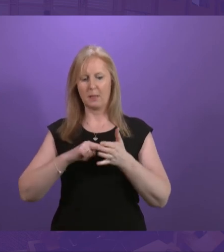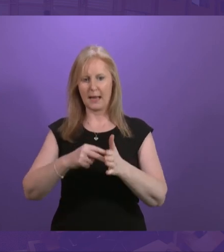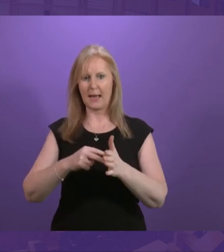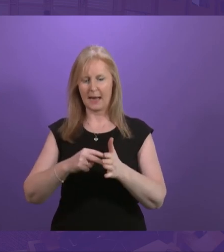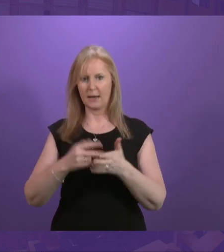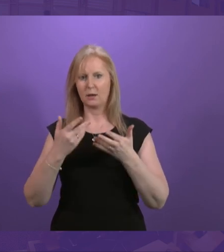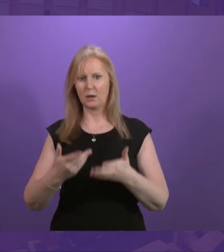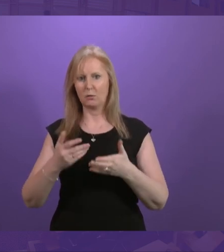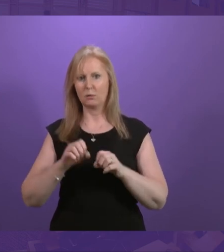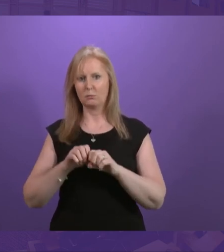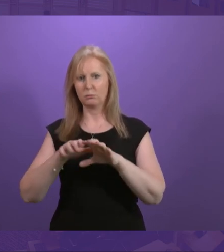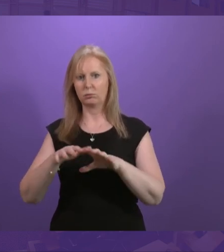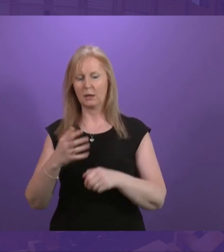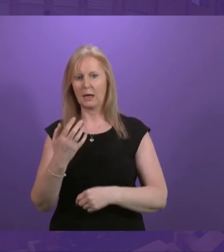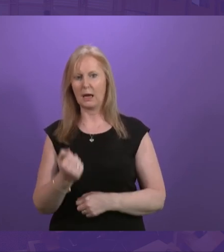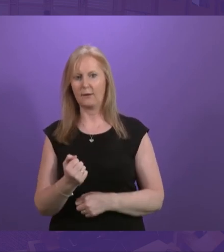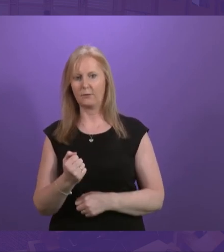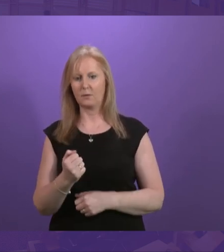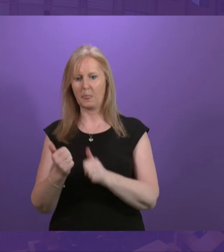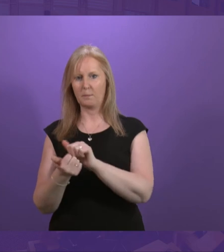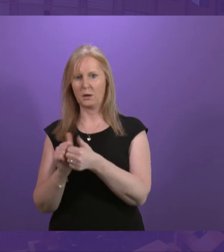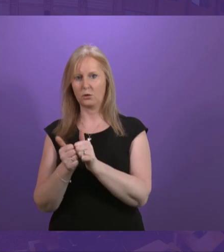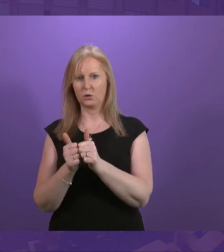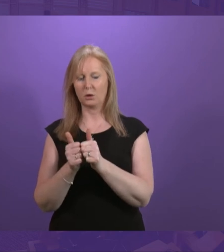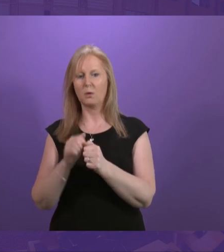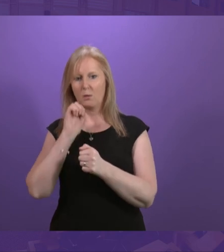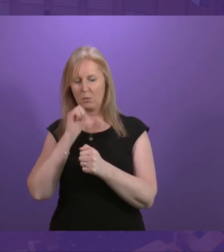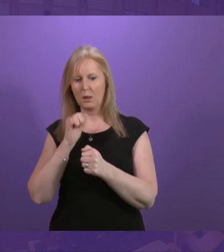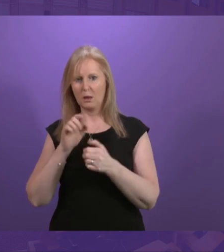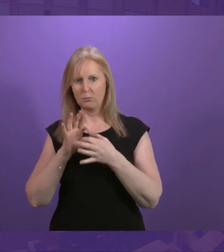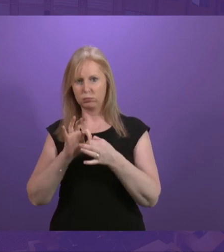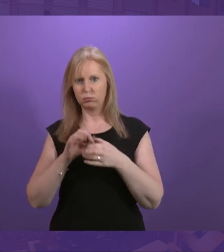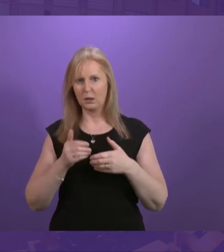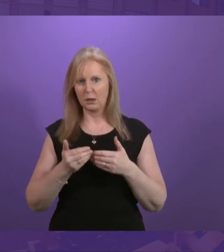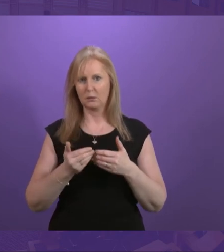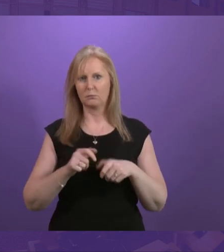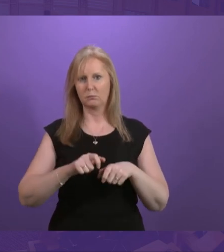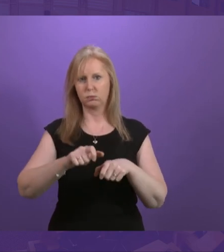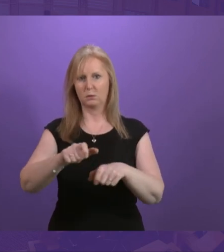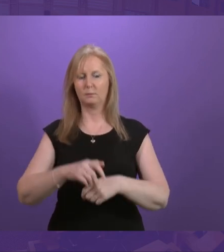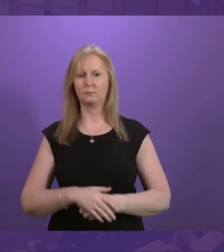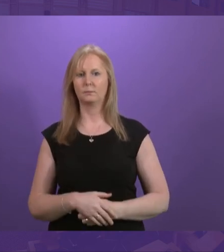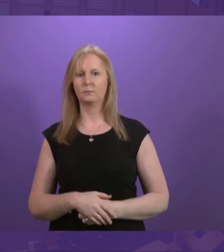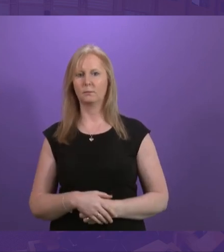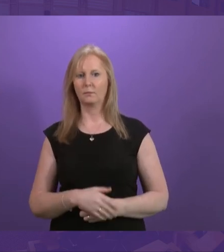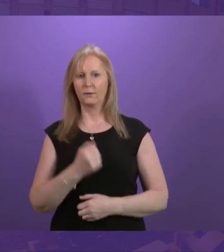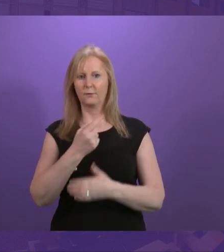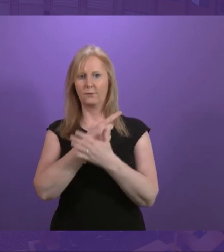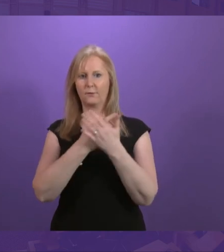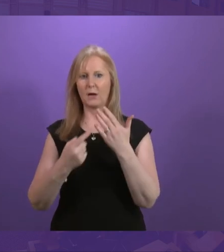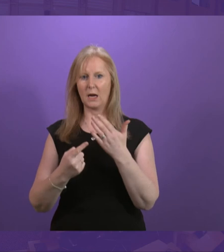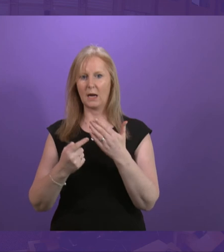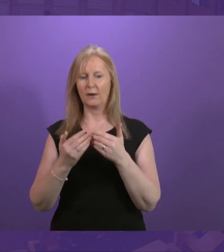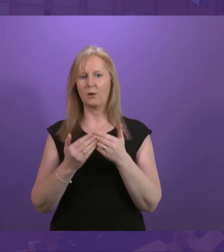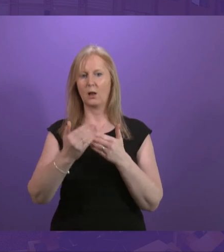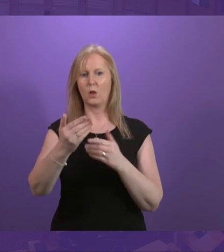across government and our partnership with the sector will continue as we drive the plan forward it contains five longer